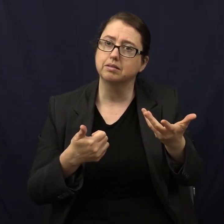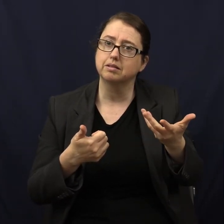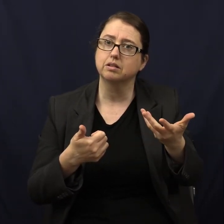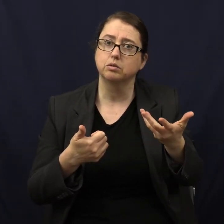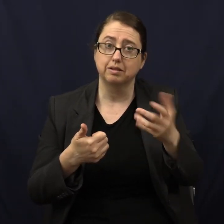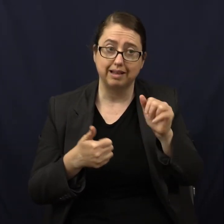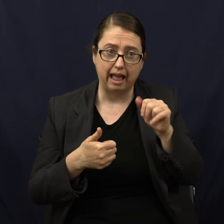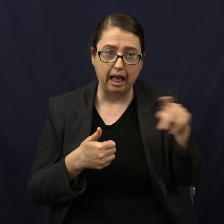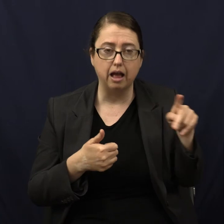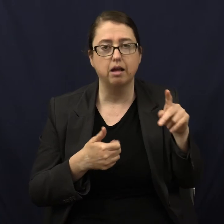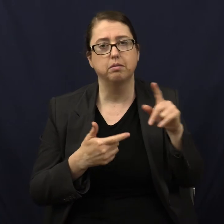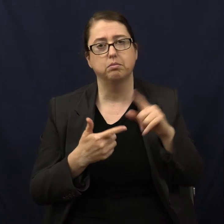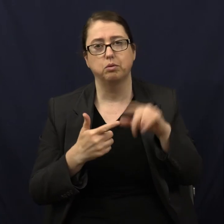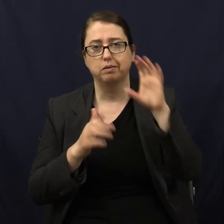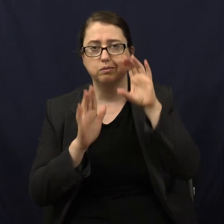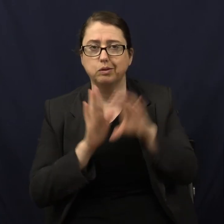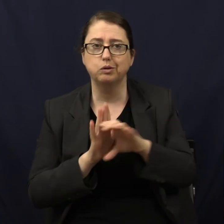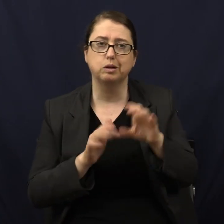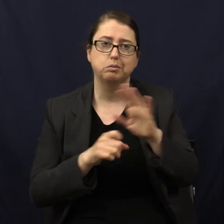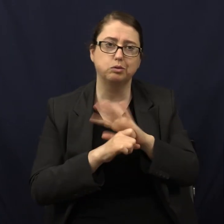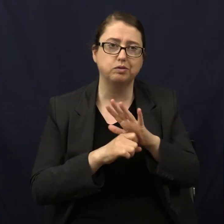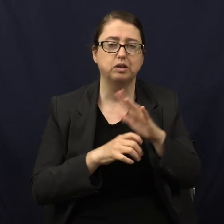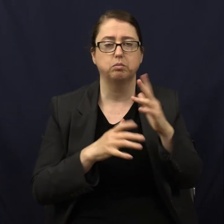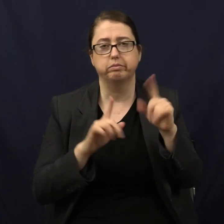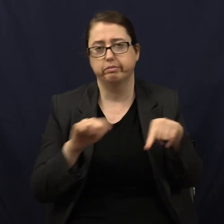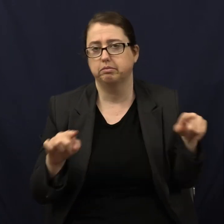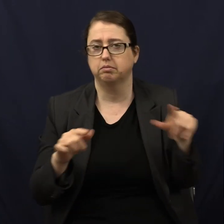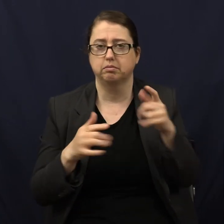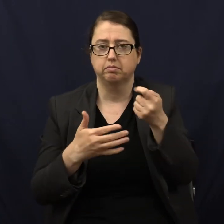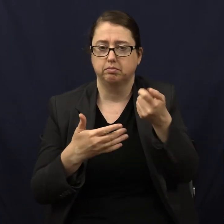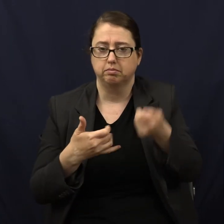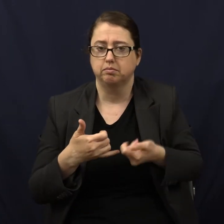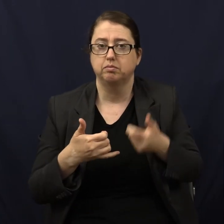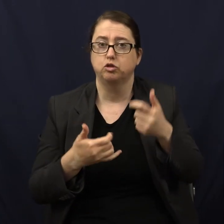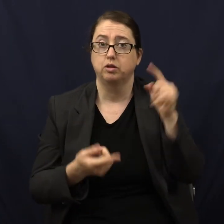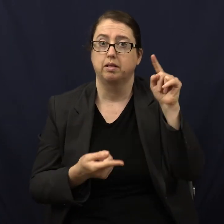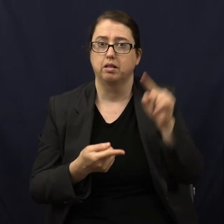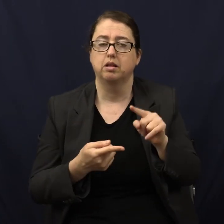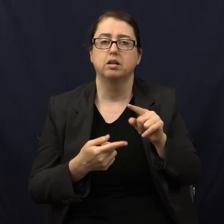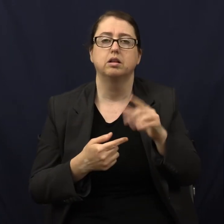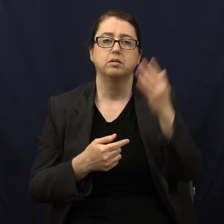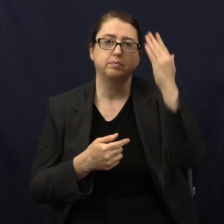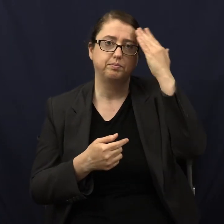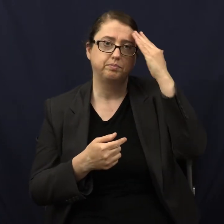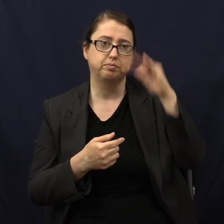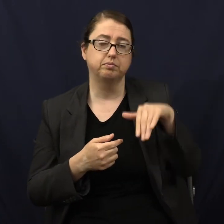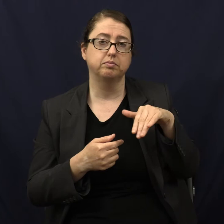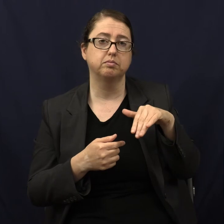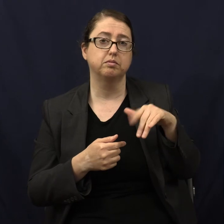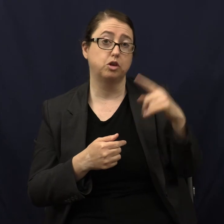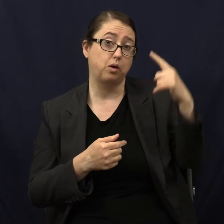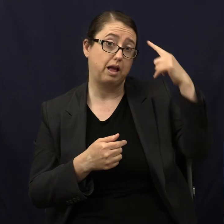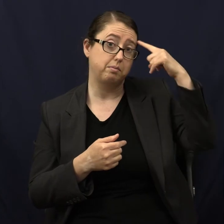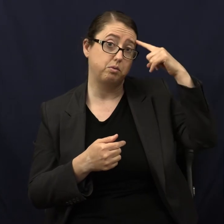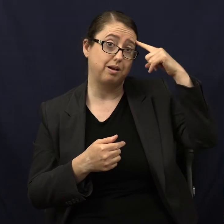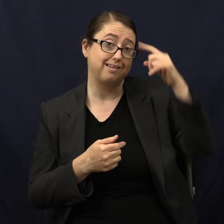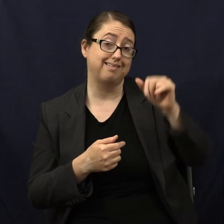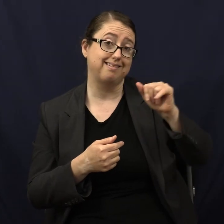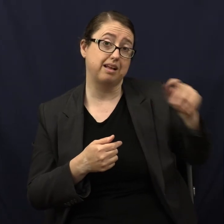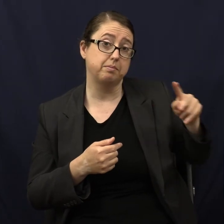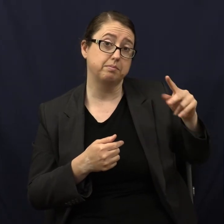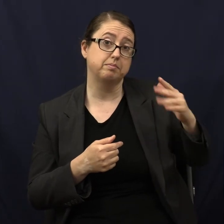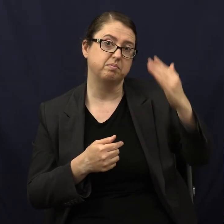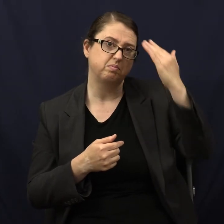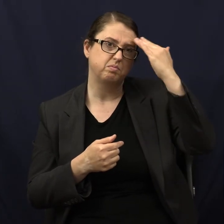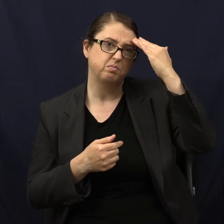The biggest apps, right? Or photo or movie or whatever. Do you know what the top three apps for your brain are? Like what